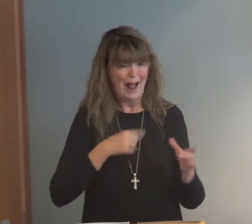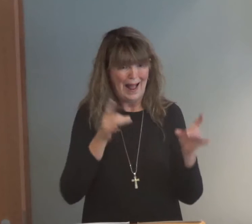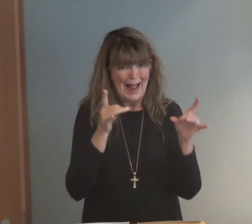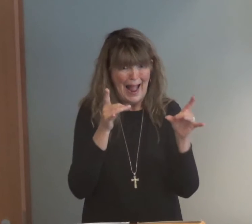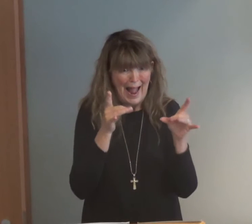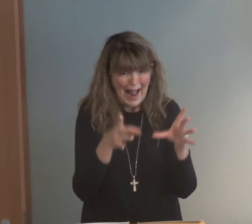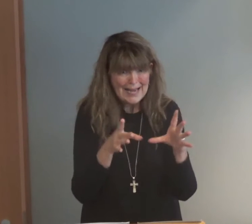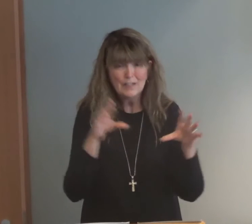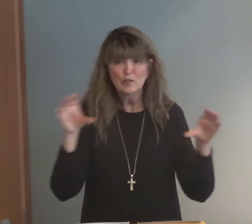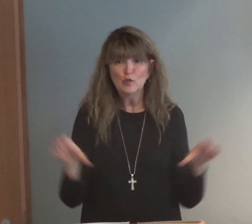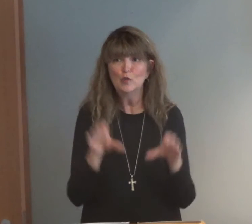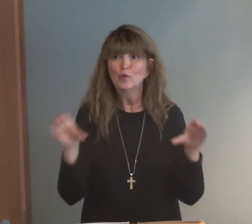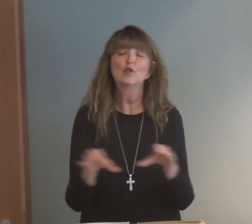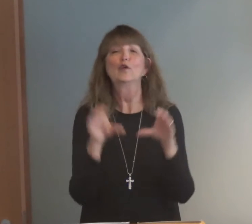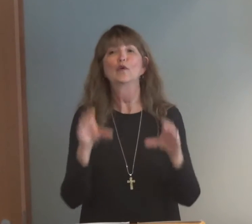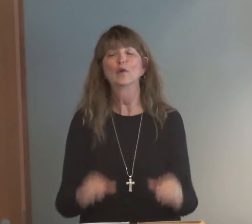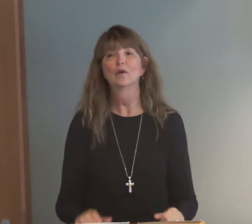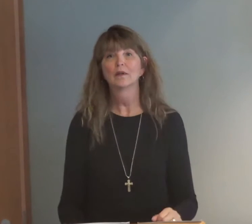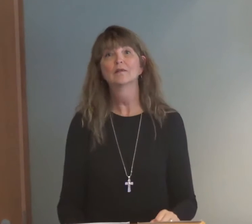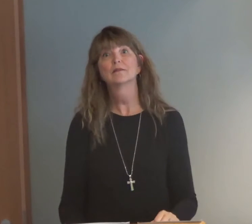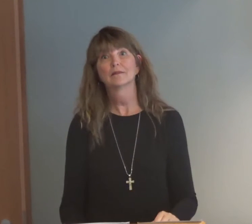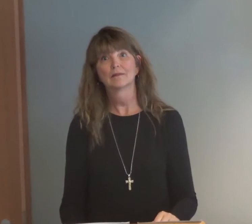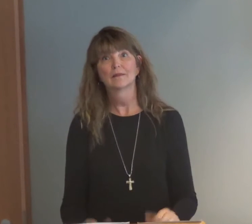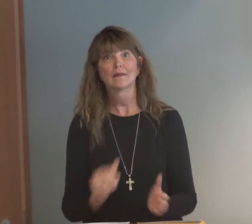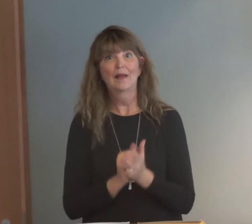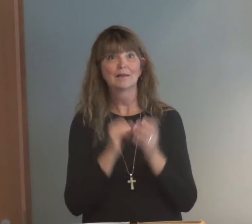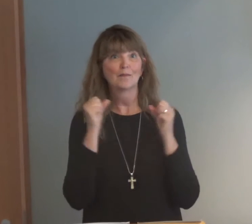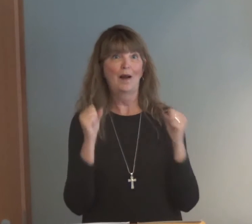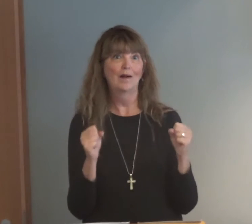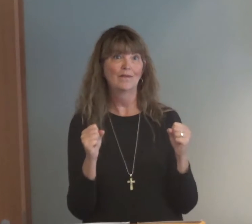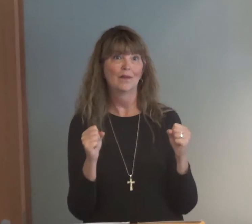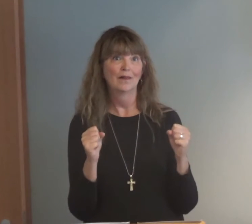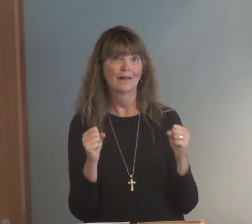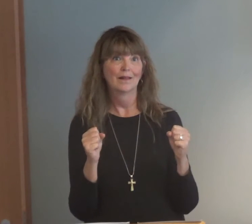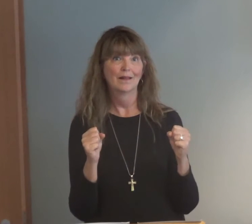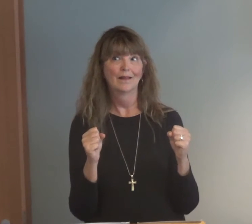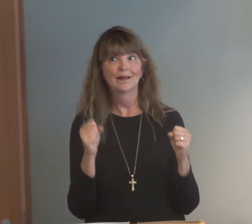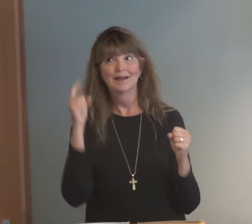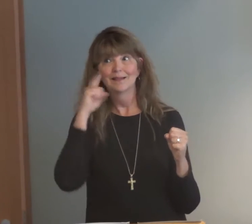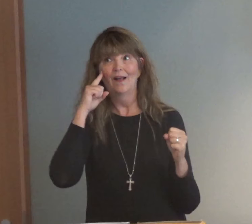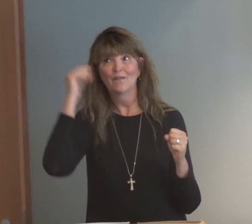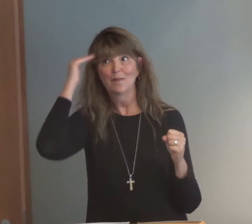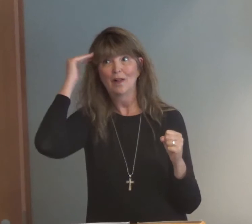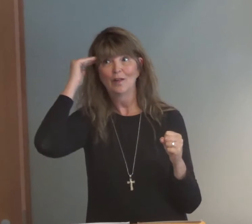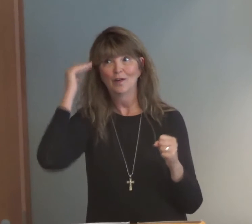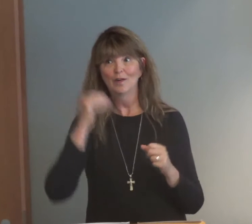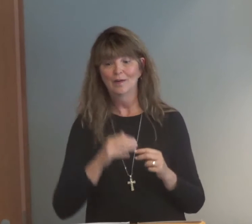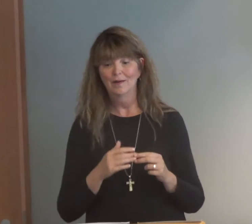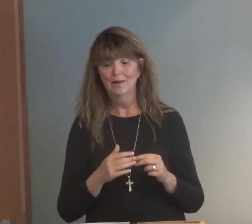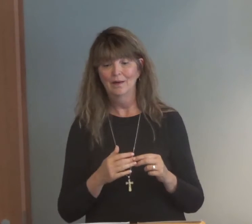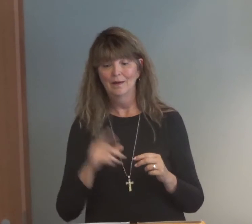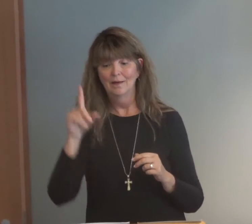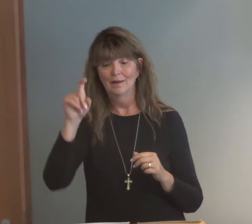But what I hate, I do. It's pretty powerful. Sound familiar, eh?